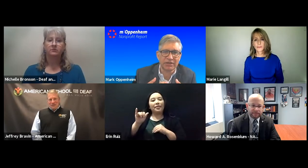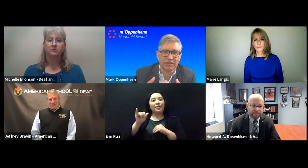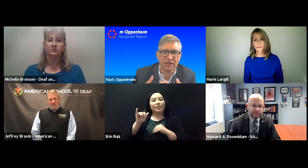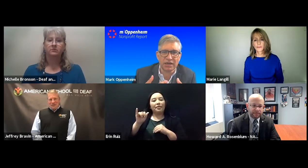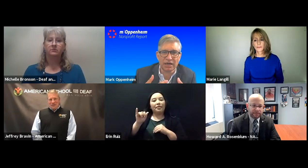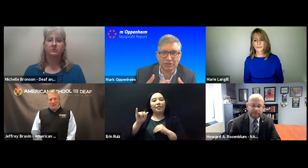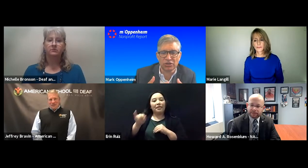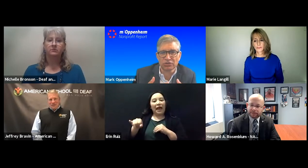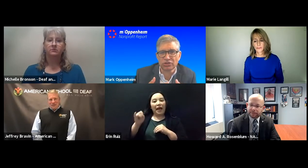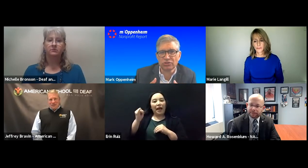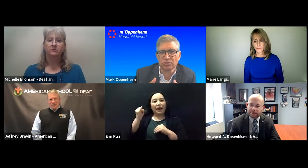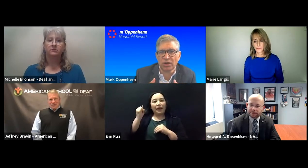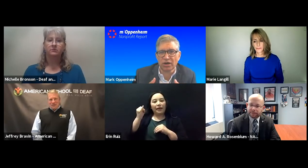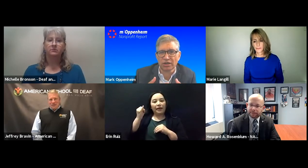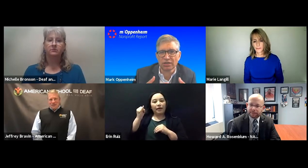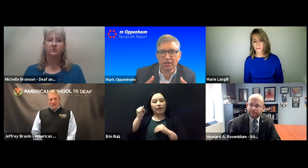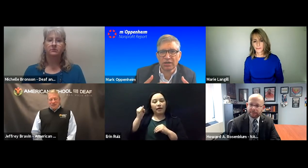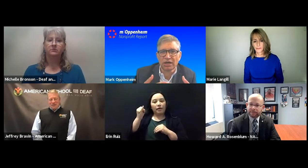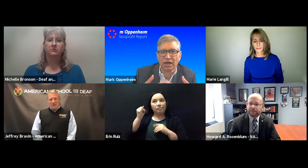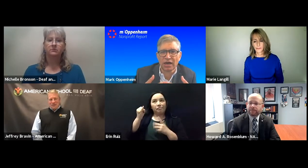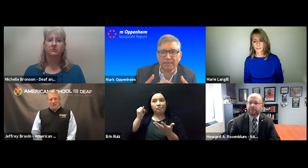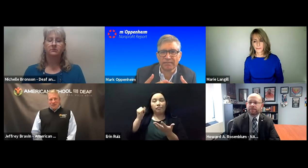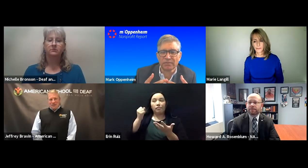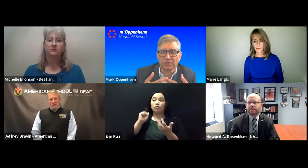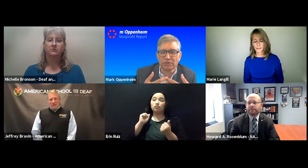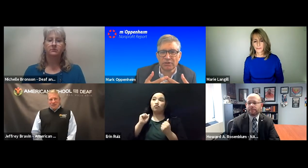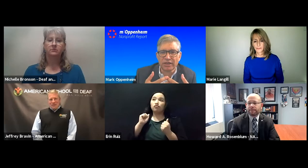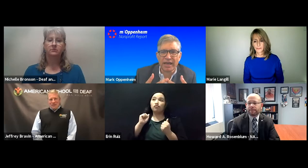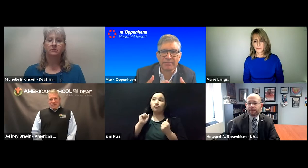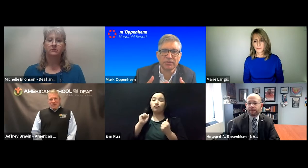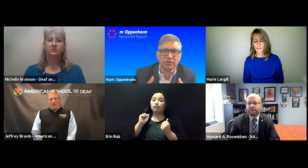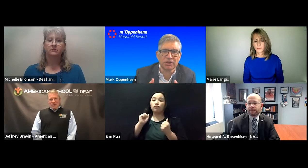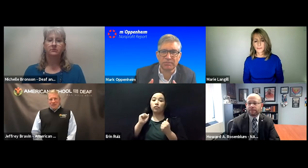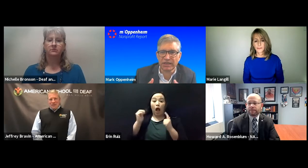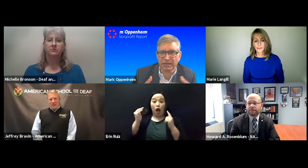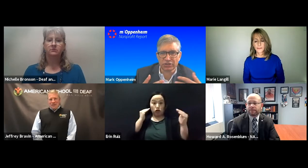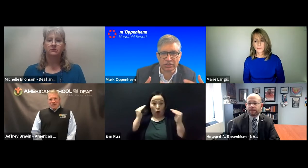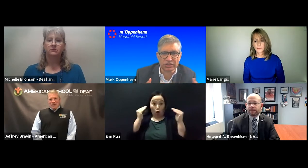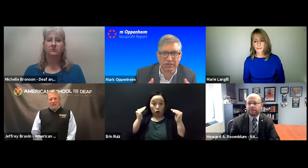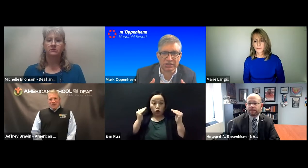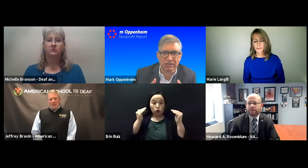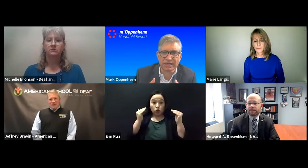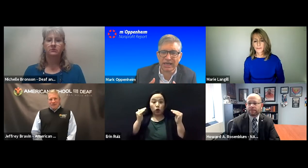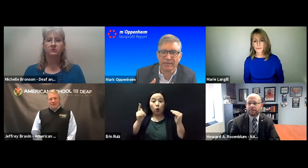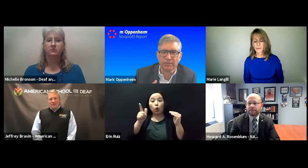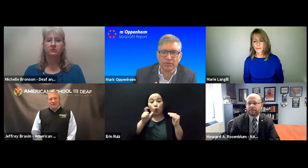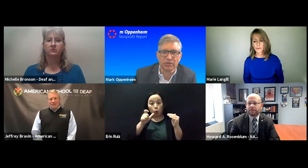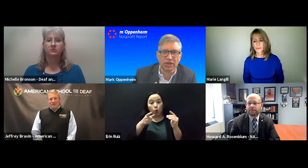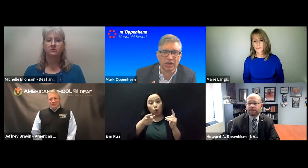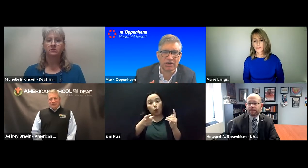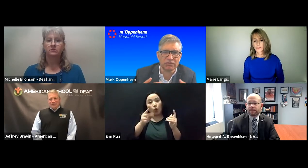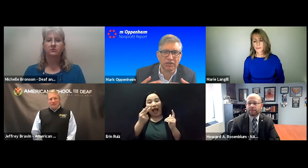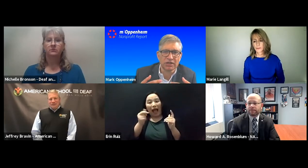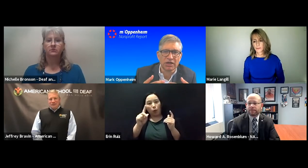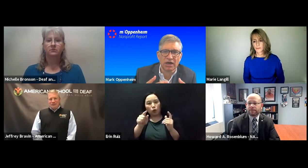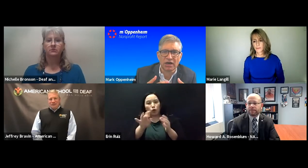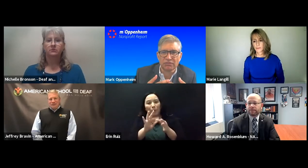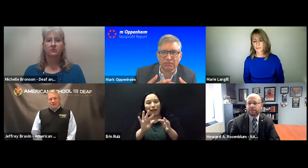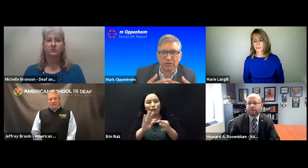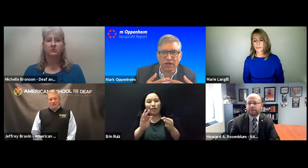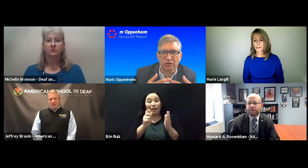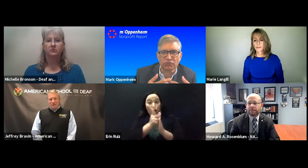having adults who are capable of being attorneys and capable of